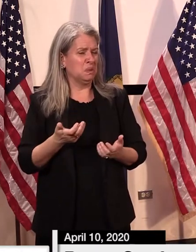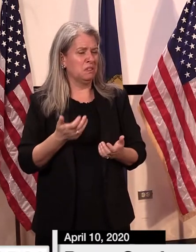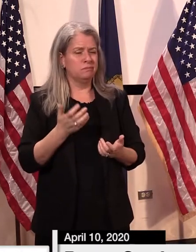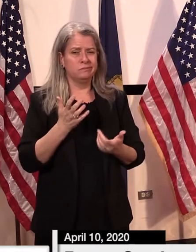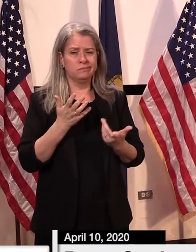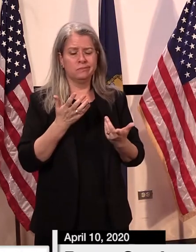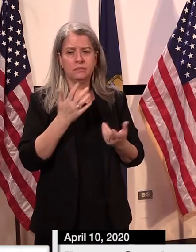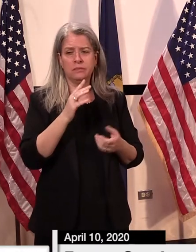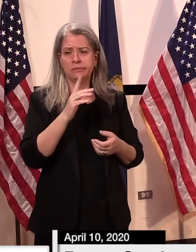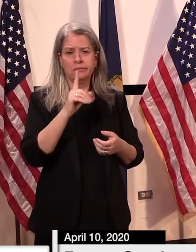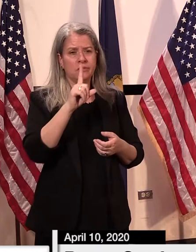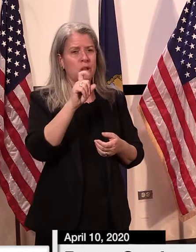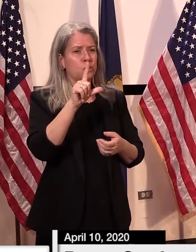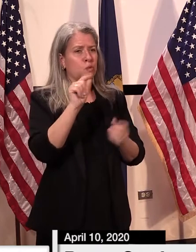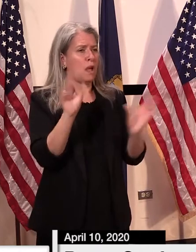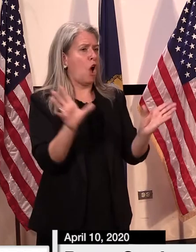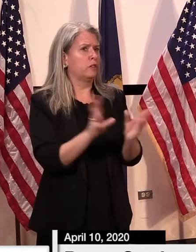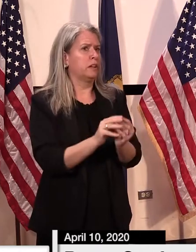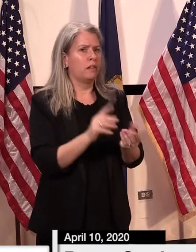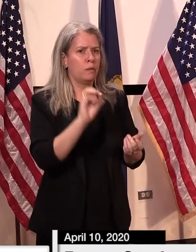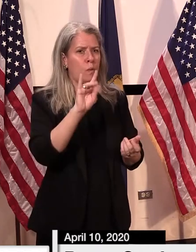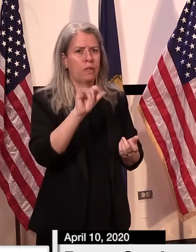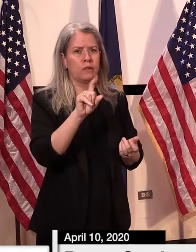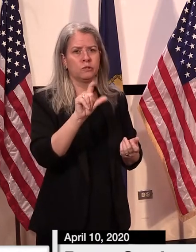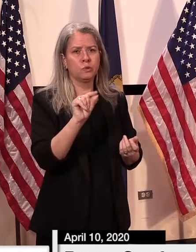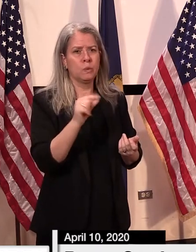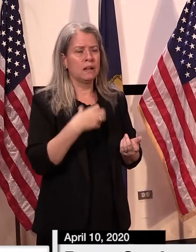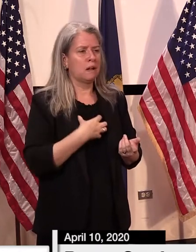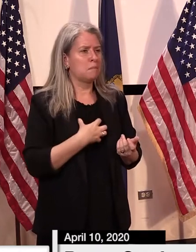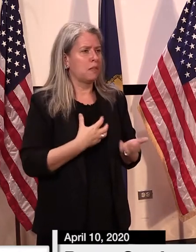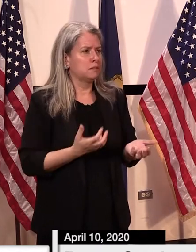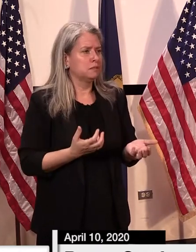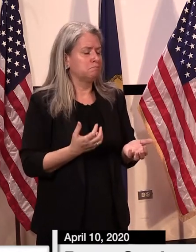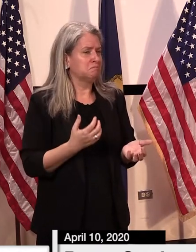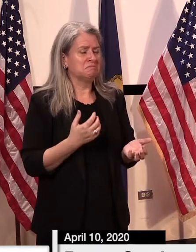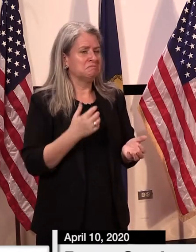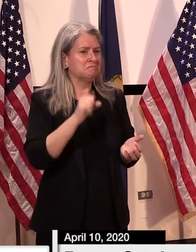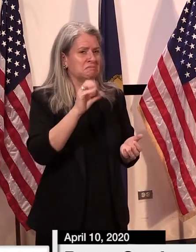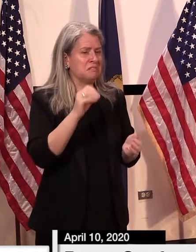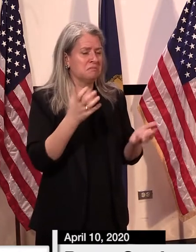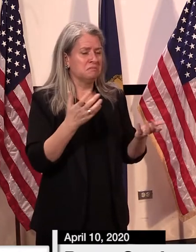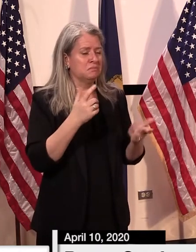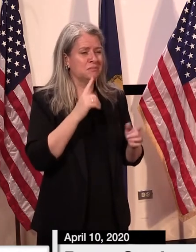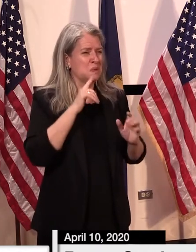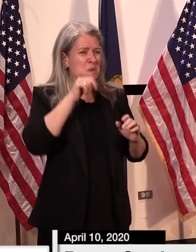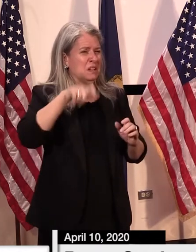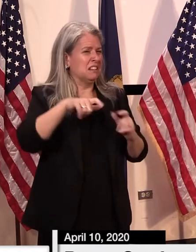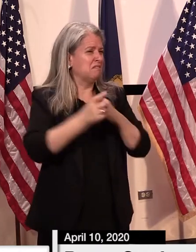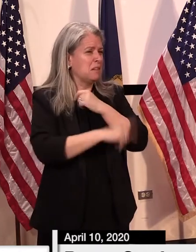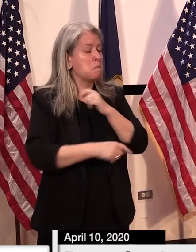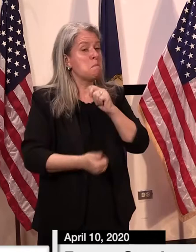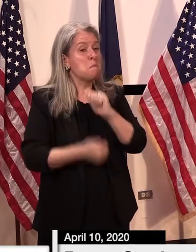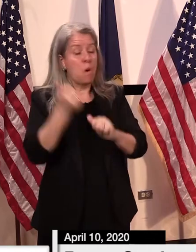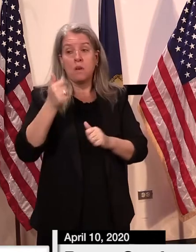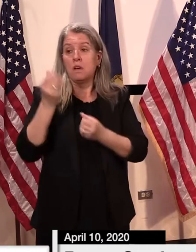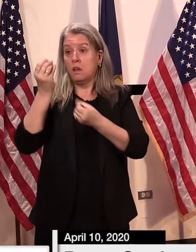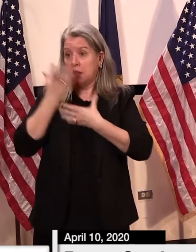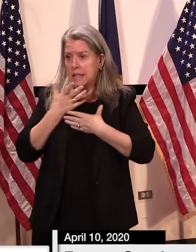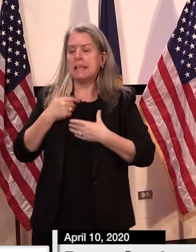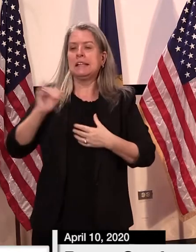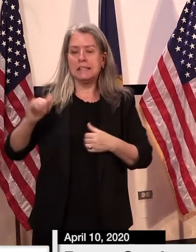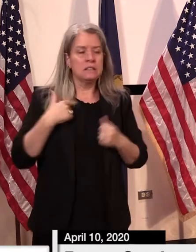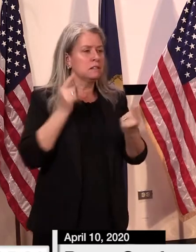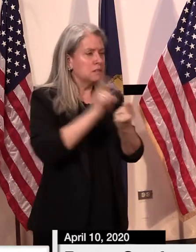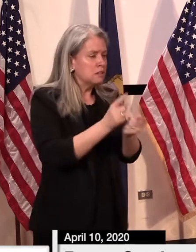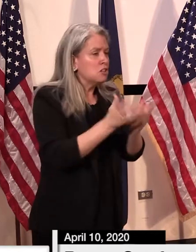120 total complaints. So, again, the posture is education. We